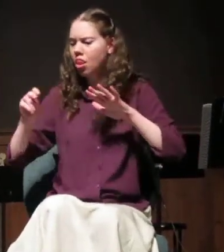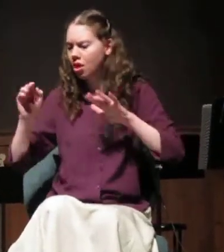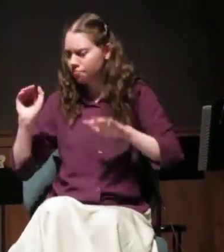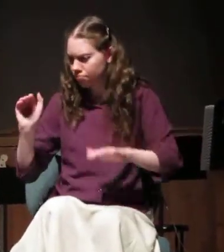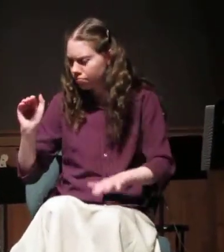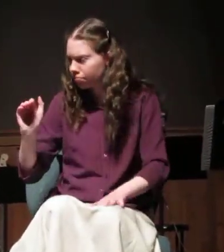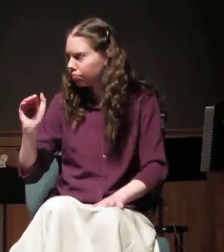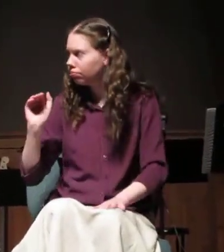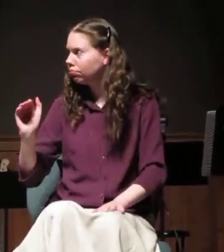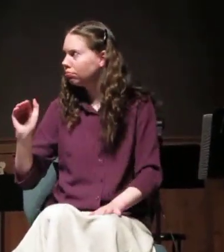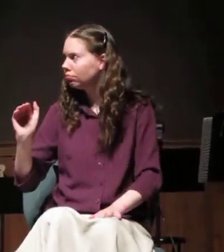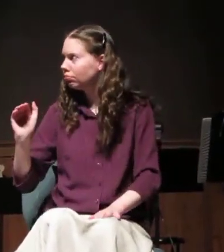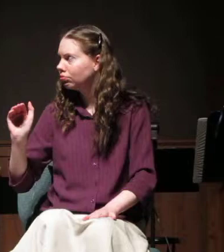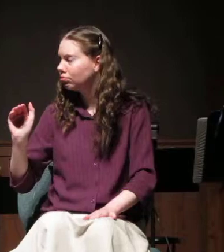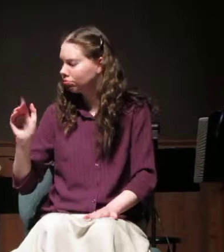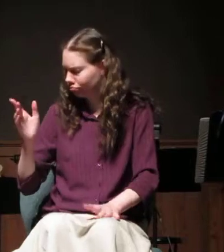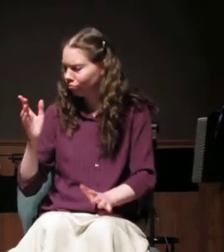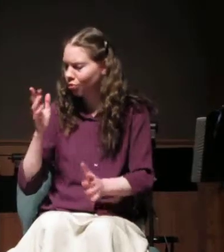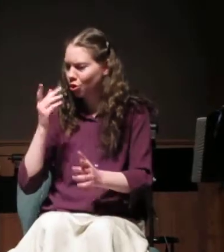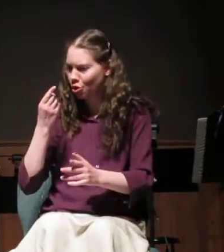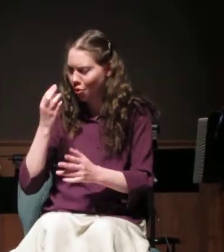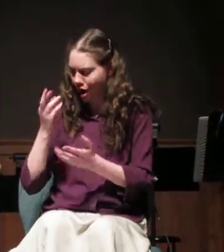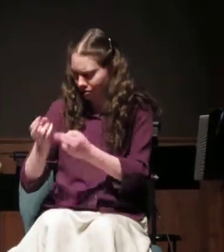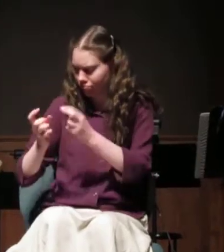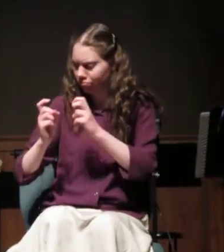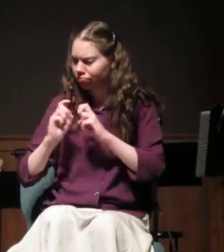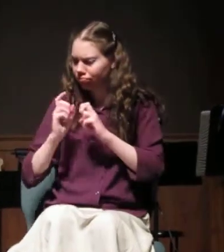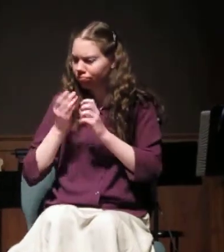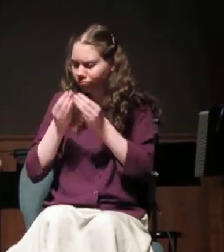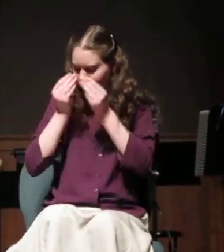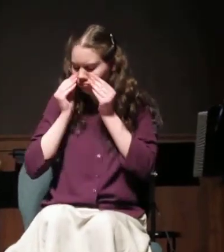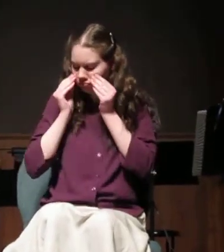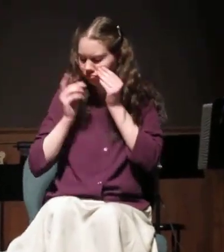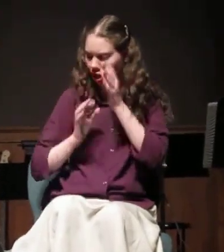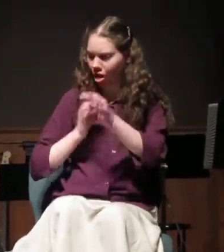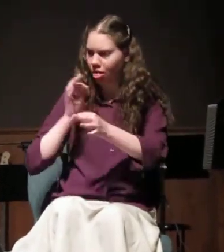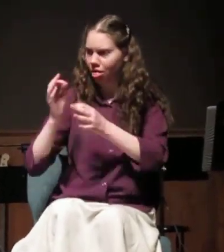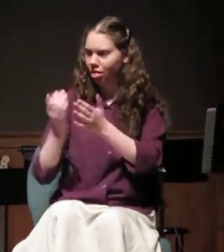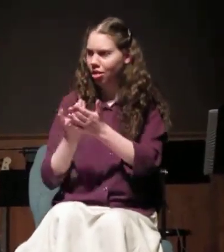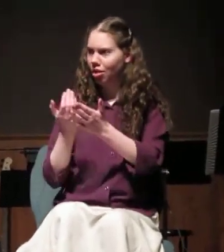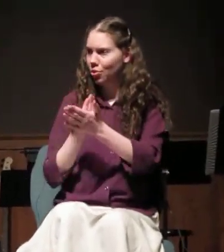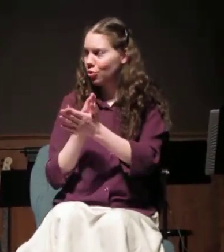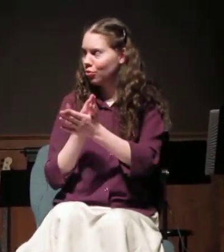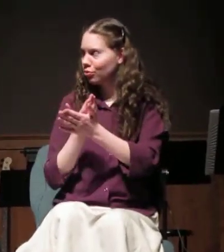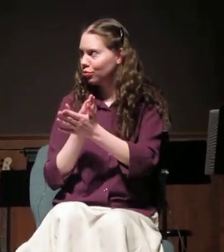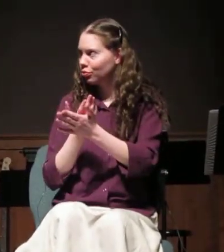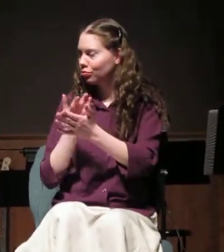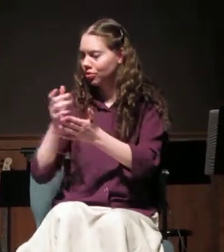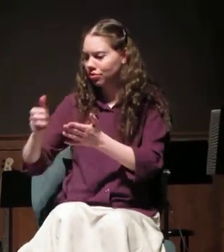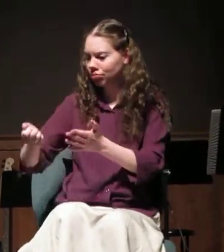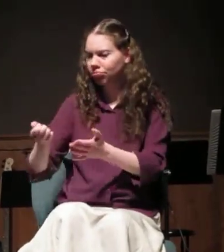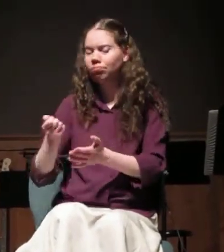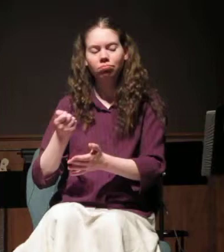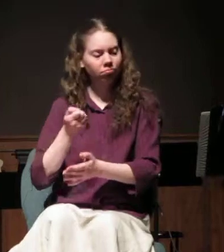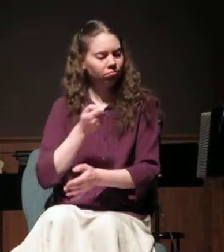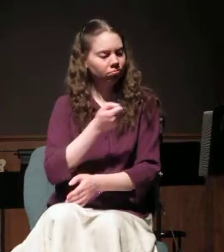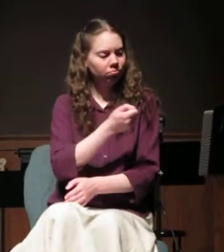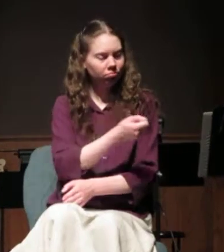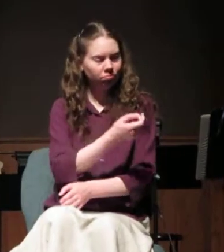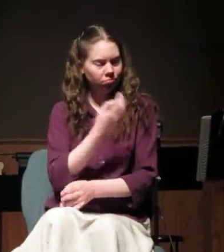Give me your rag, he said gently, and I'll give you another. He slipped the handkerchief from her eyes. She looked up, and he